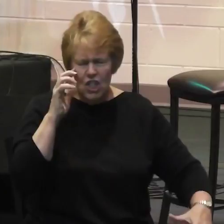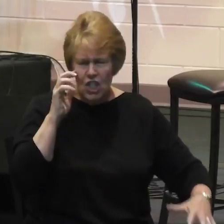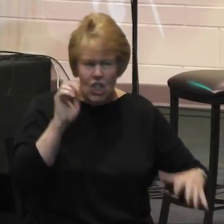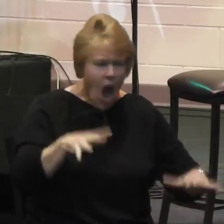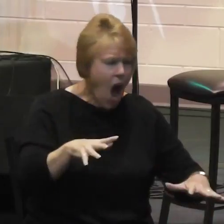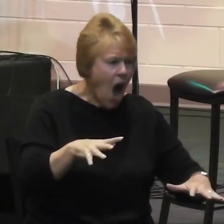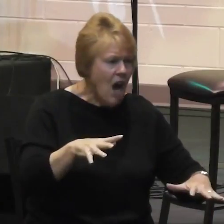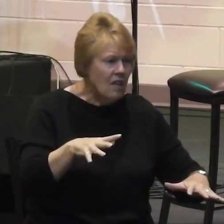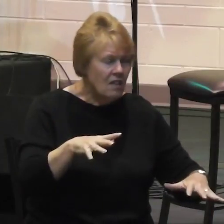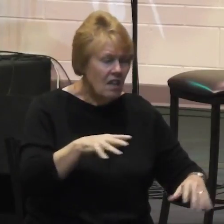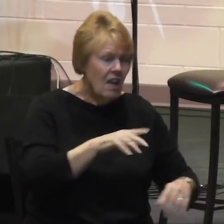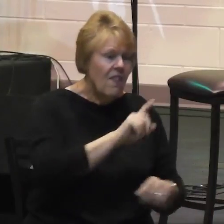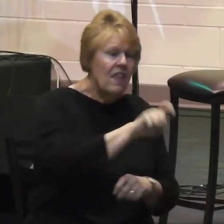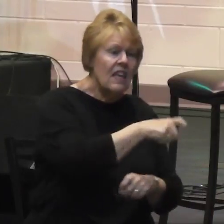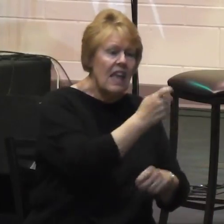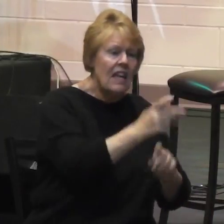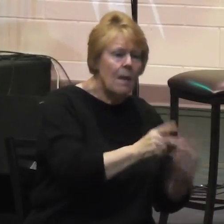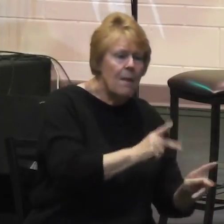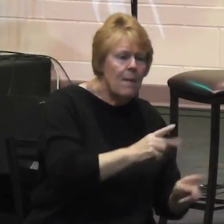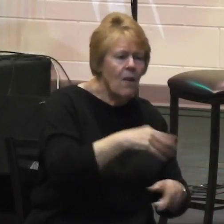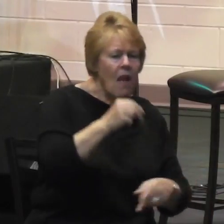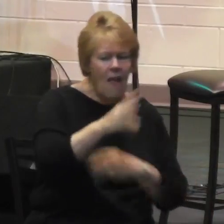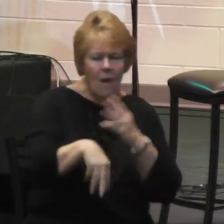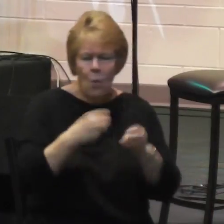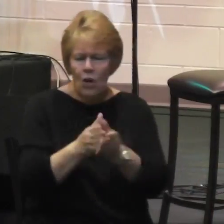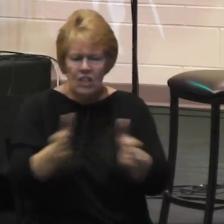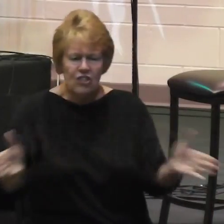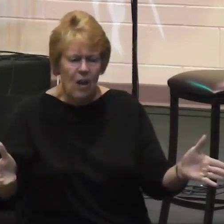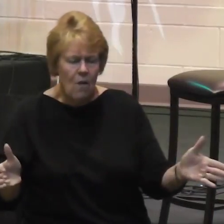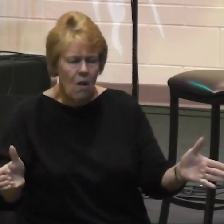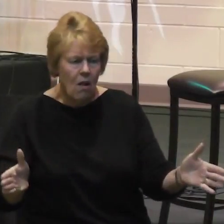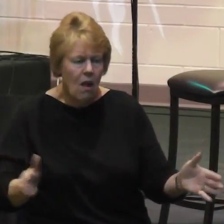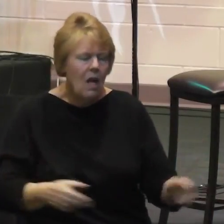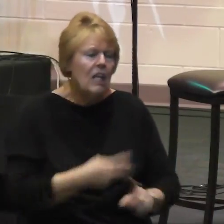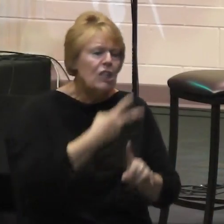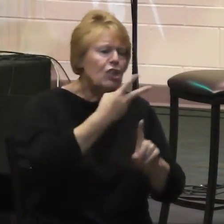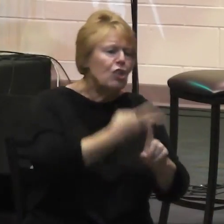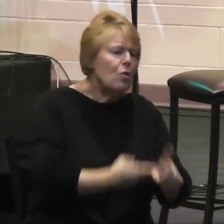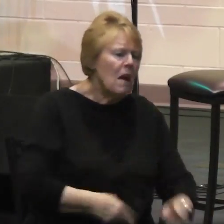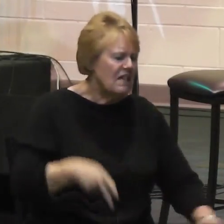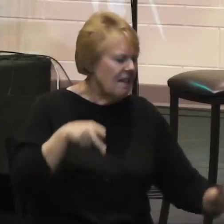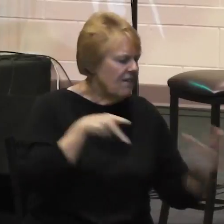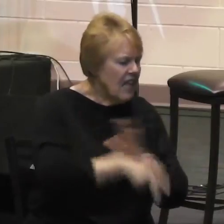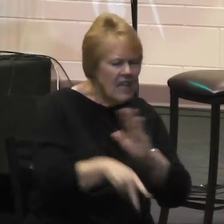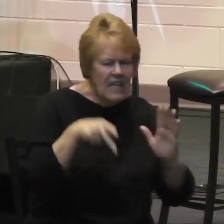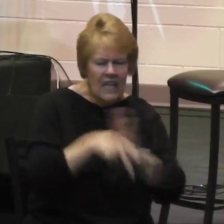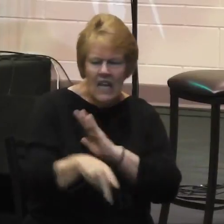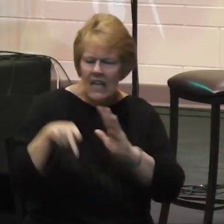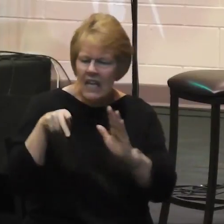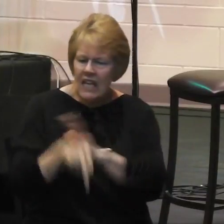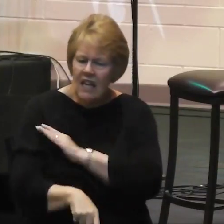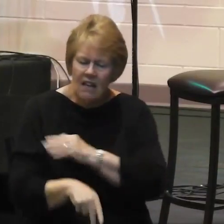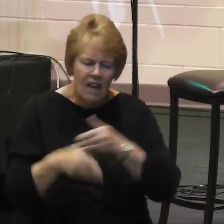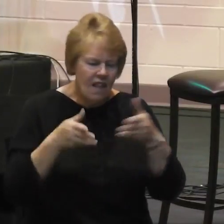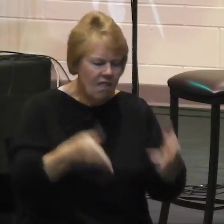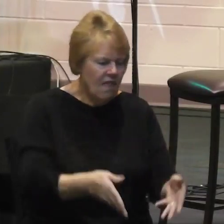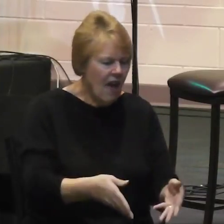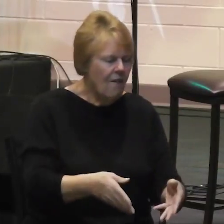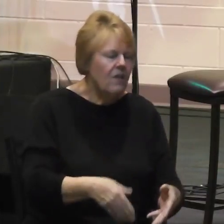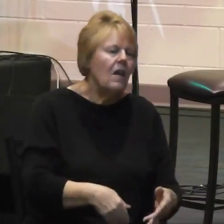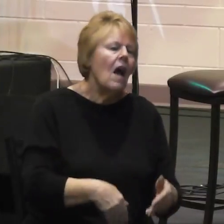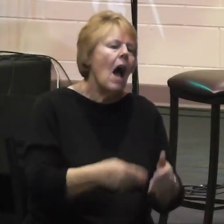and the world at large. Two months of bloodshed left over 1,000 dead and up to